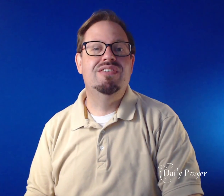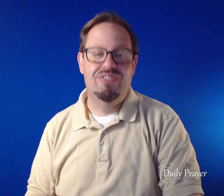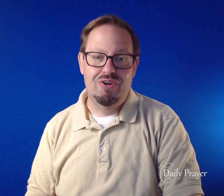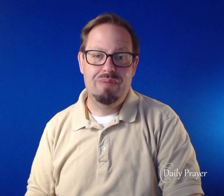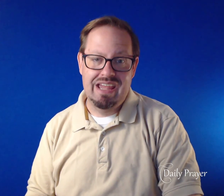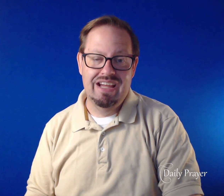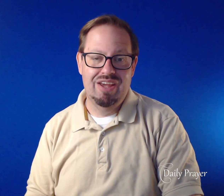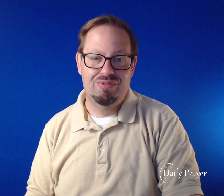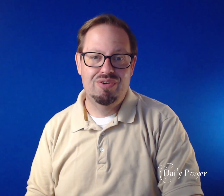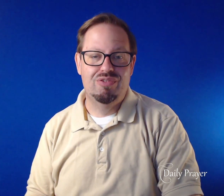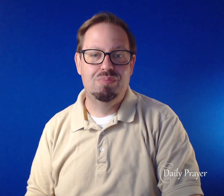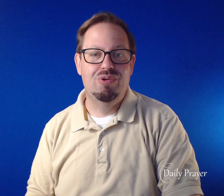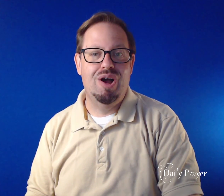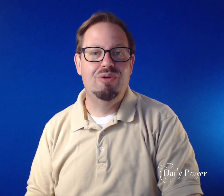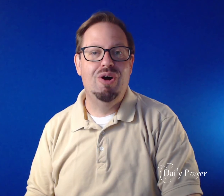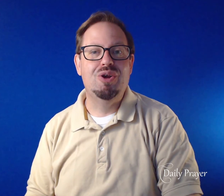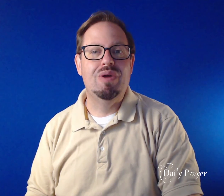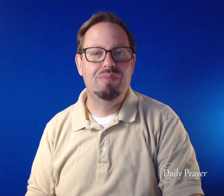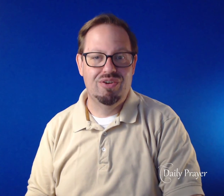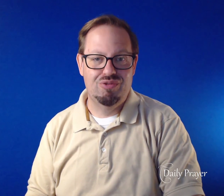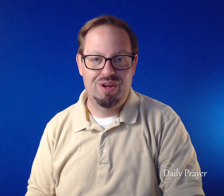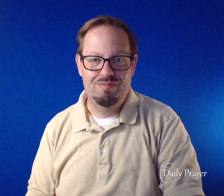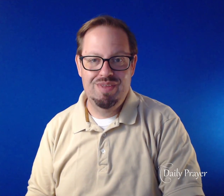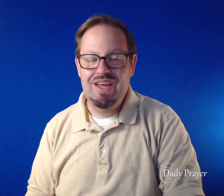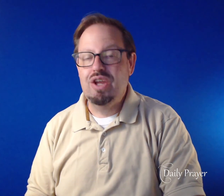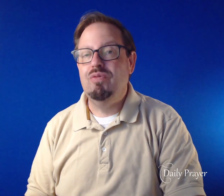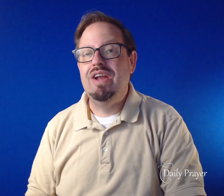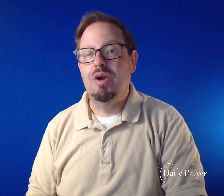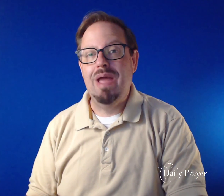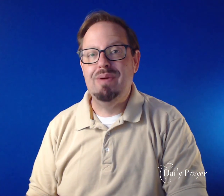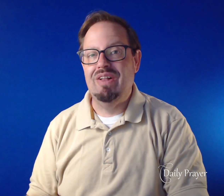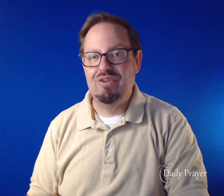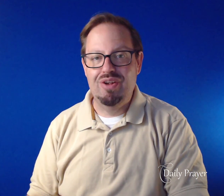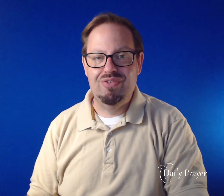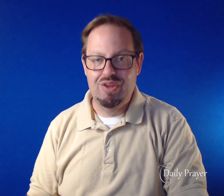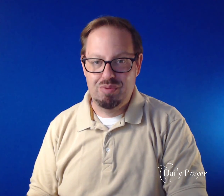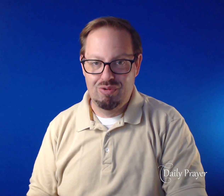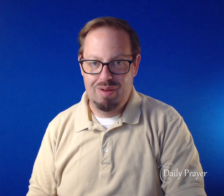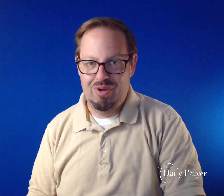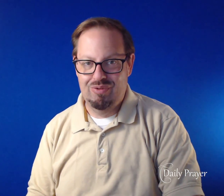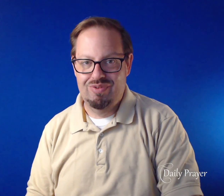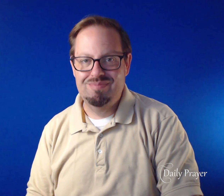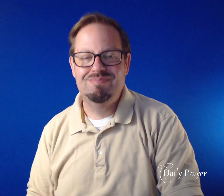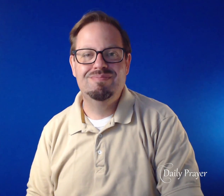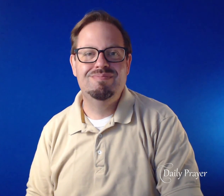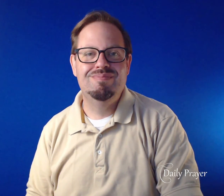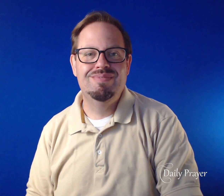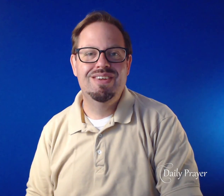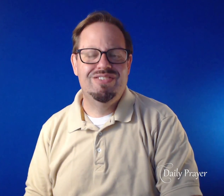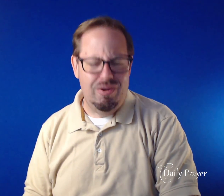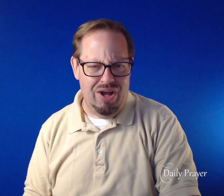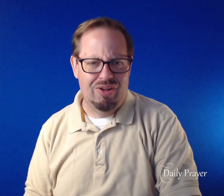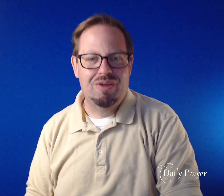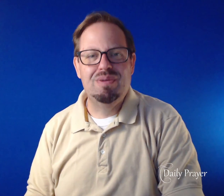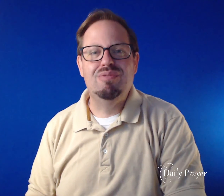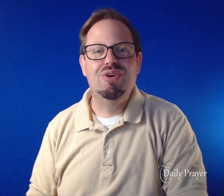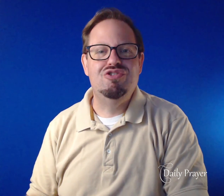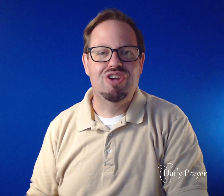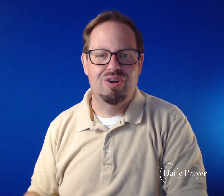consider making a gift to support our ongoing ministry. You'll find our PayPal address in the program notes. Stay well, be of good cheer,